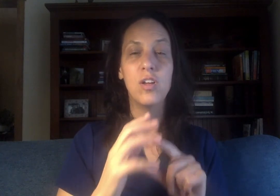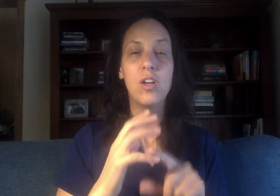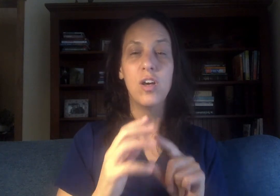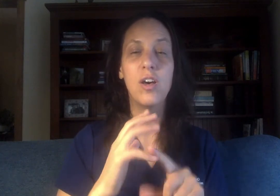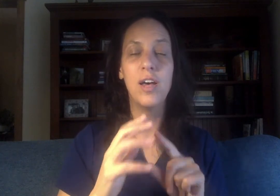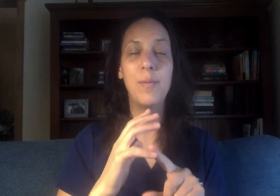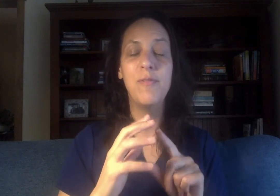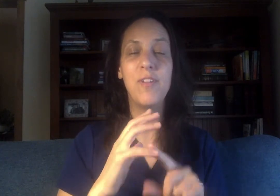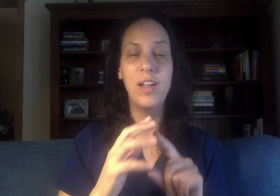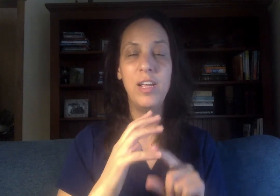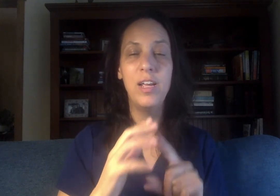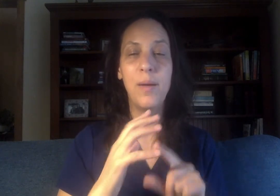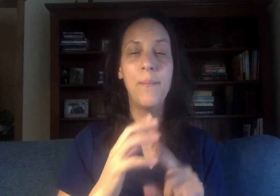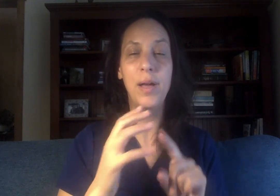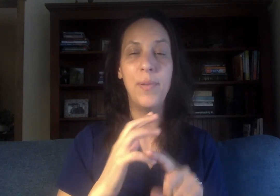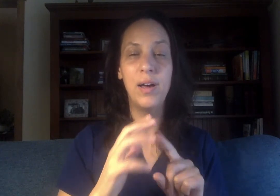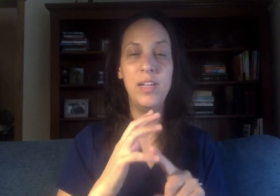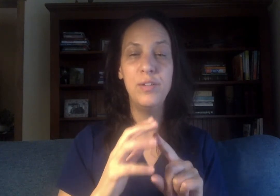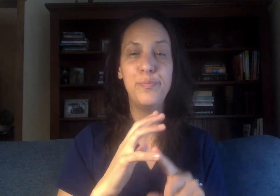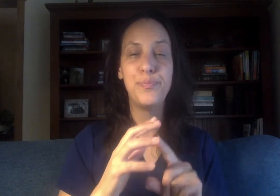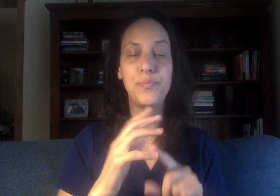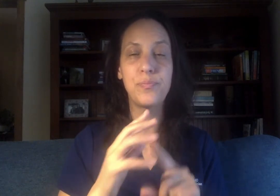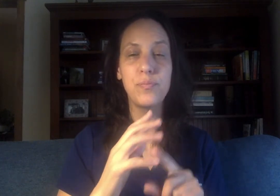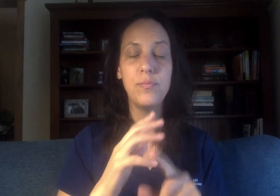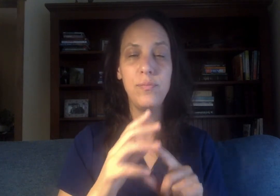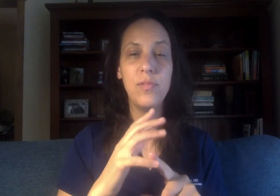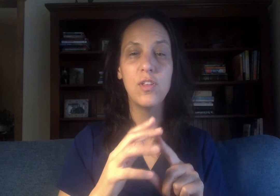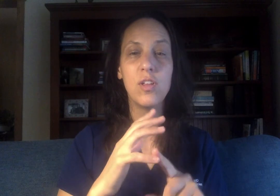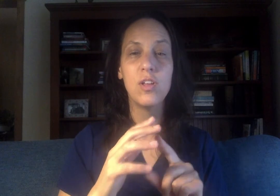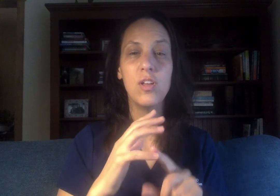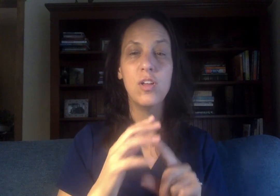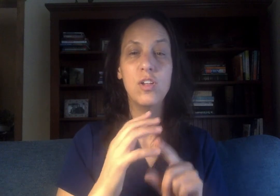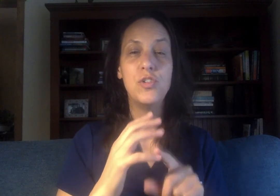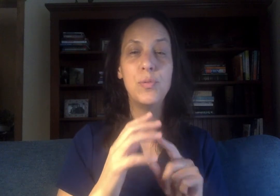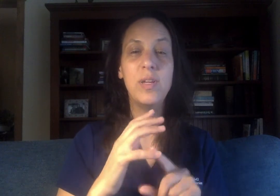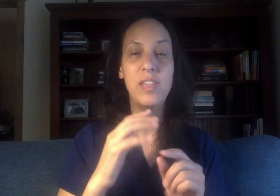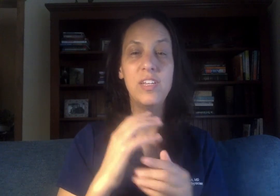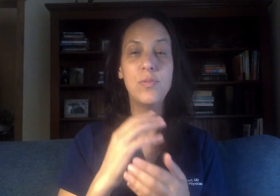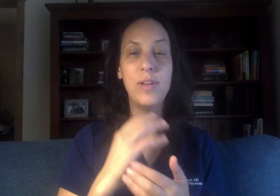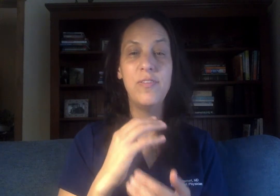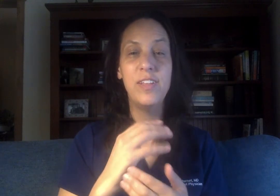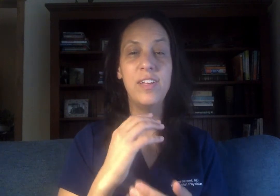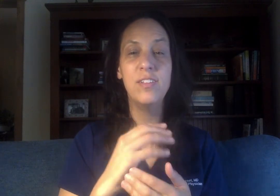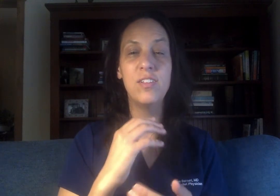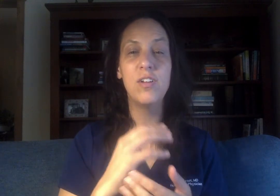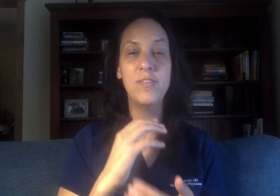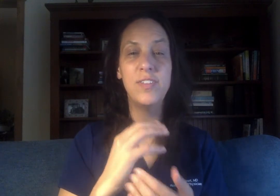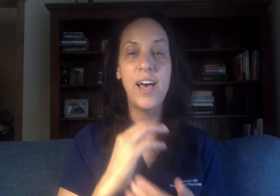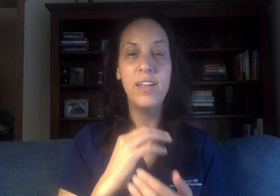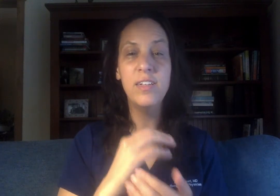I'm inviting my body to release my feelings of sadness